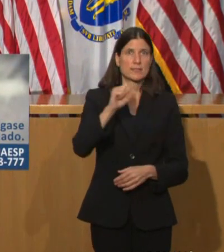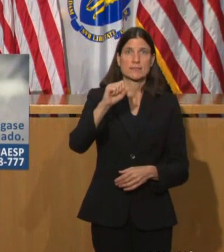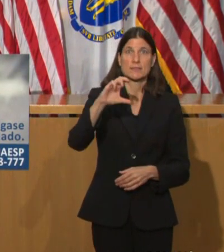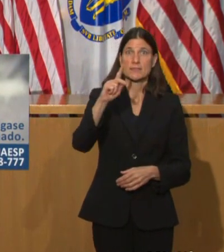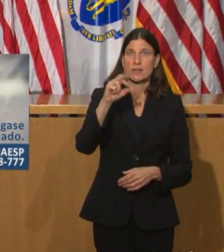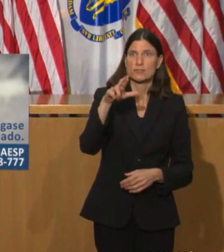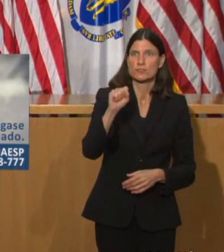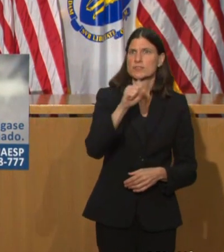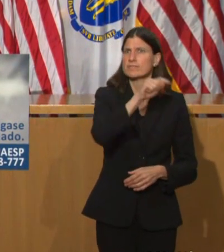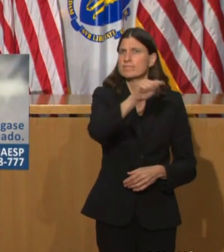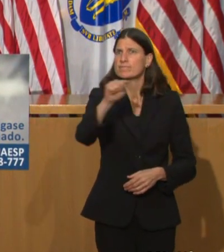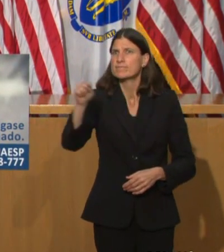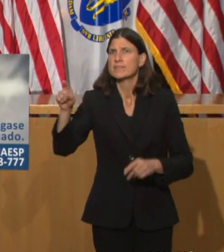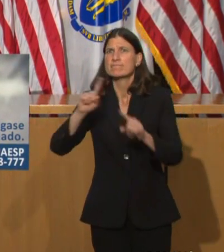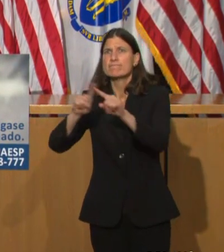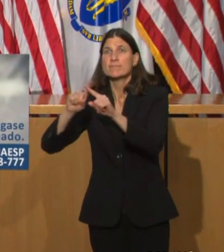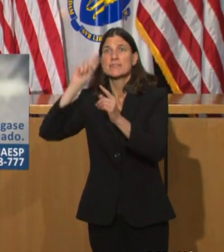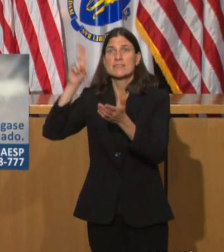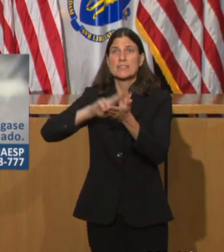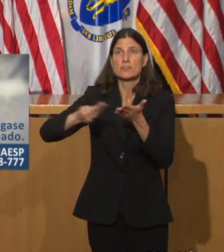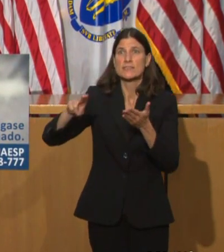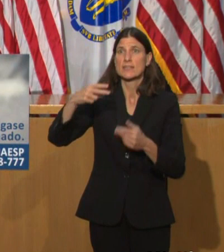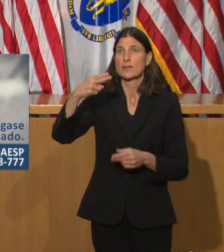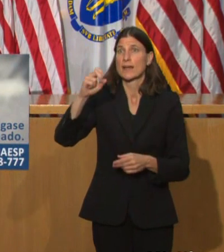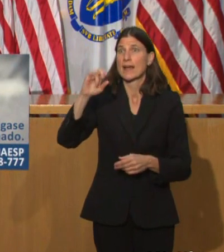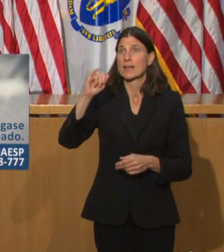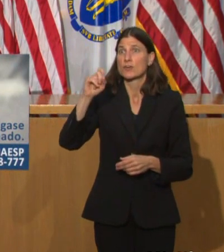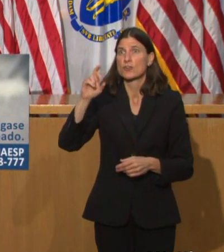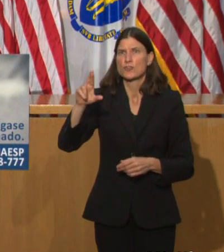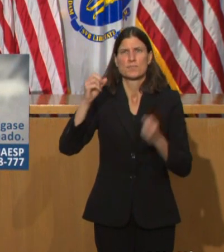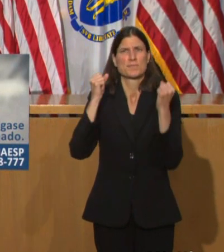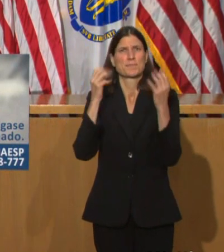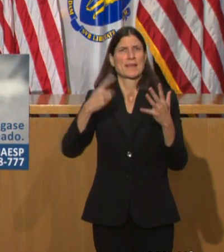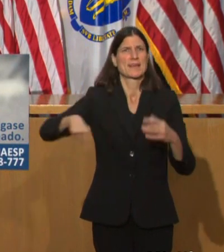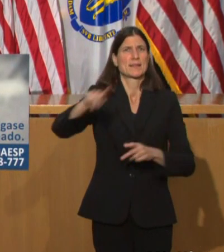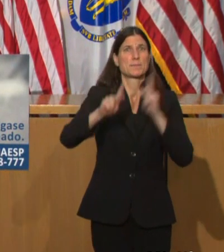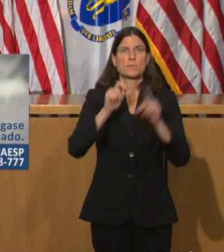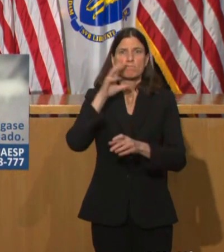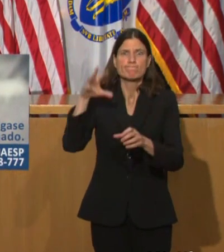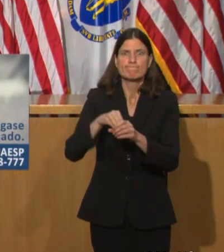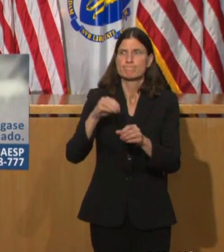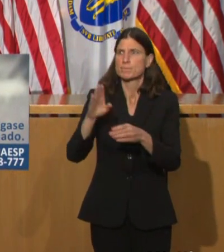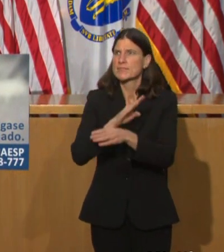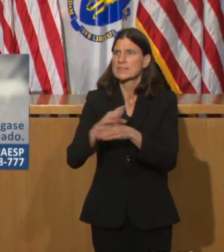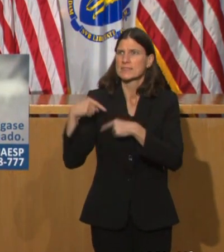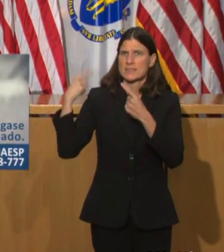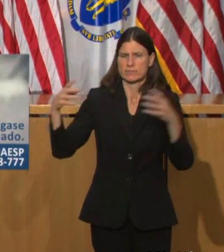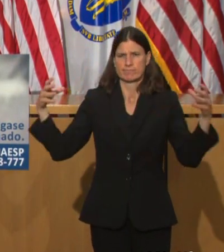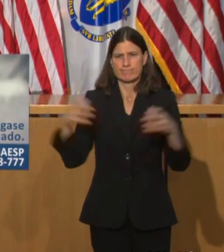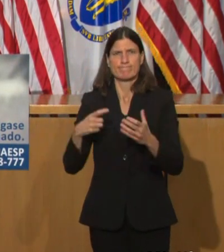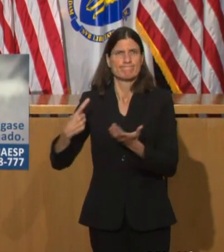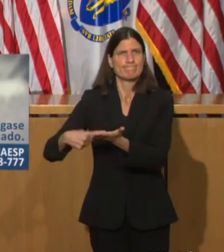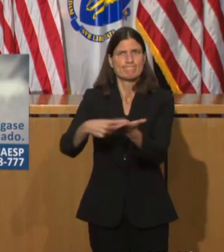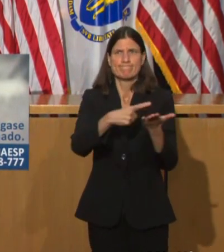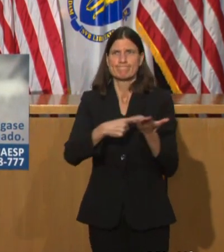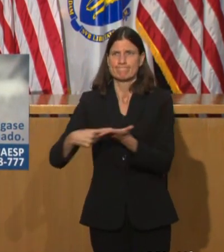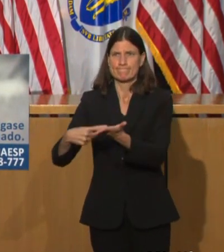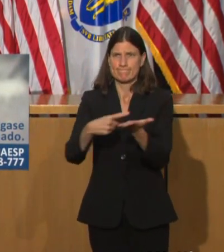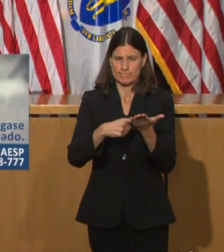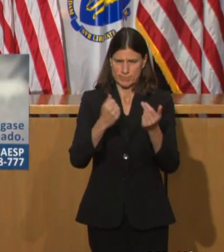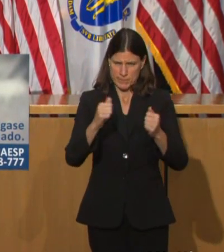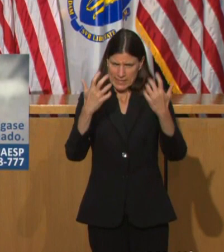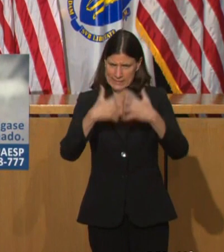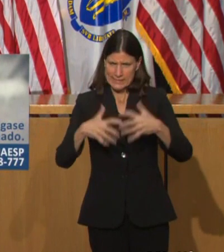and so many others in the field put into putting together a very comprehensive and we believe effective and implementable